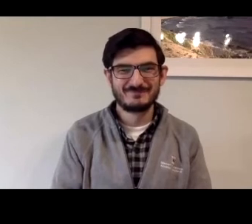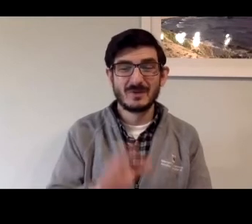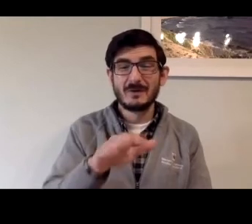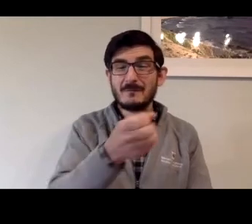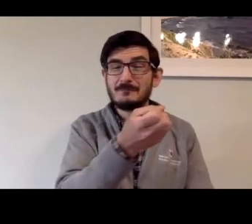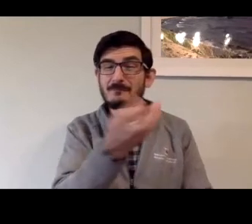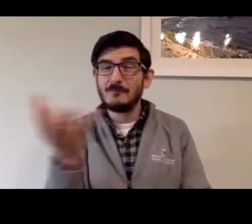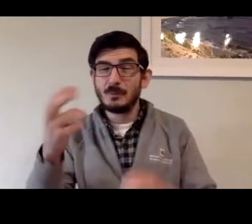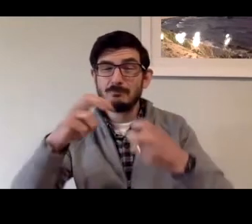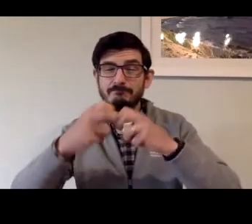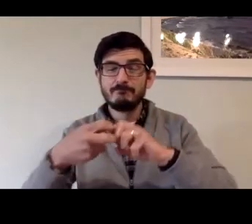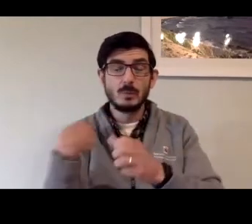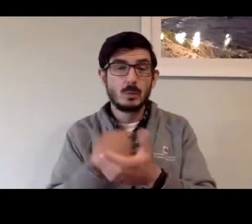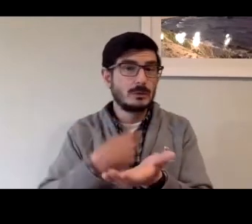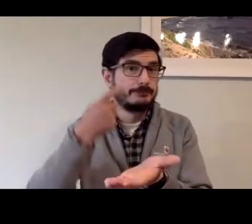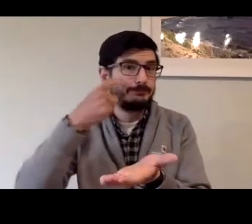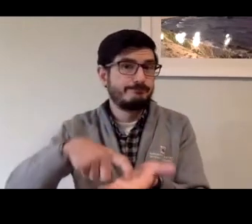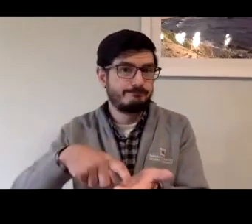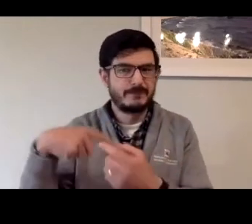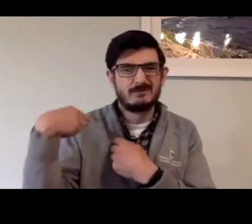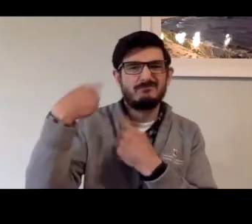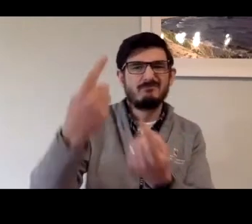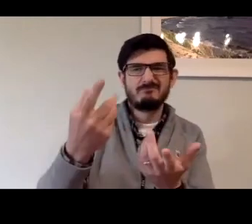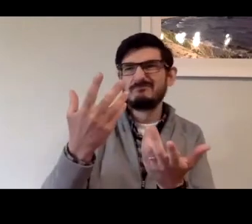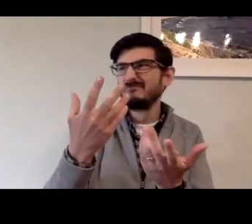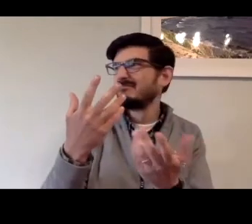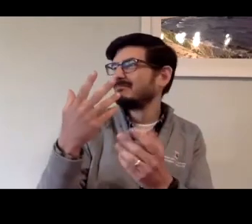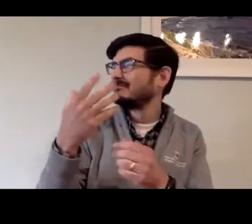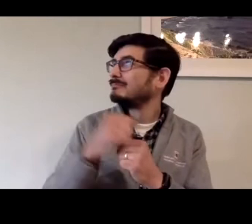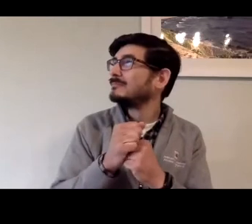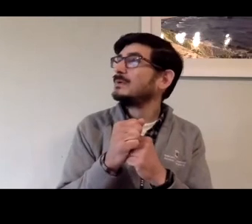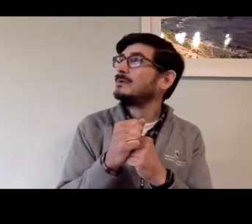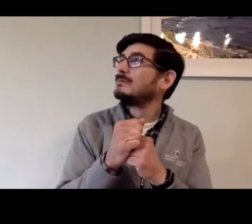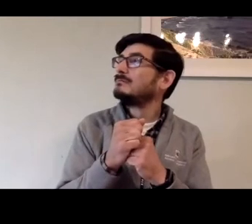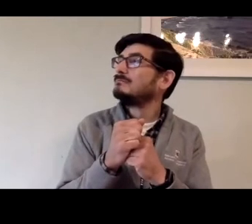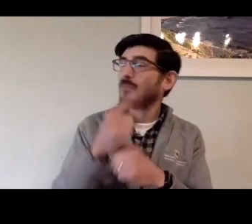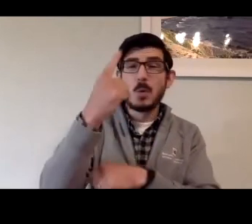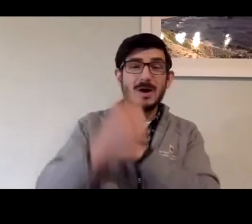work collaboratively. As of right now, its appearance and its behavior is very different carrier to carrier.